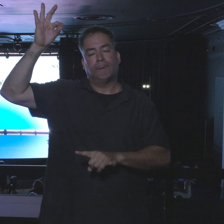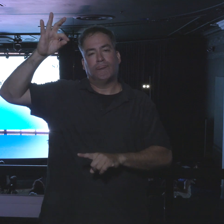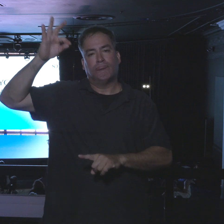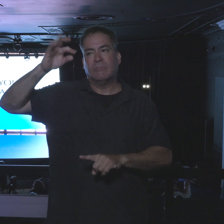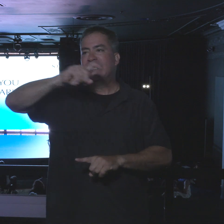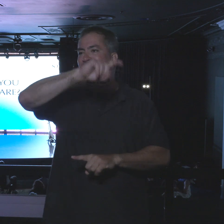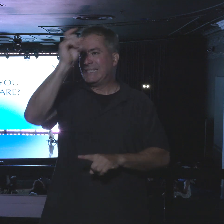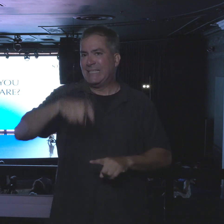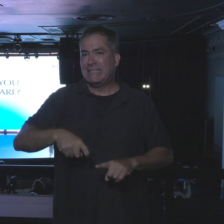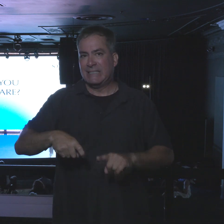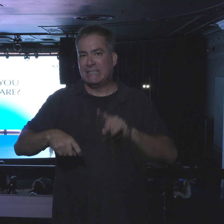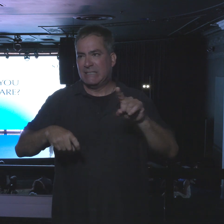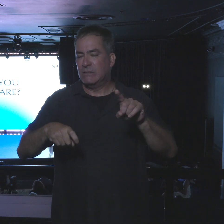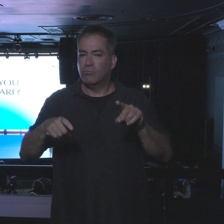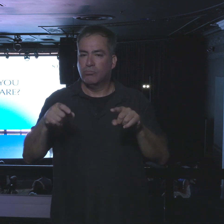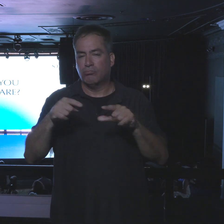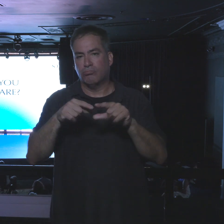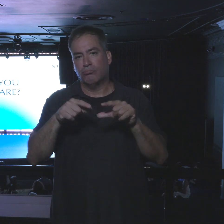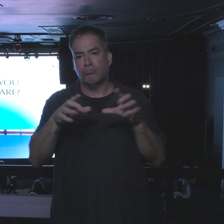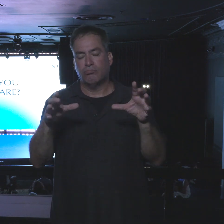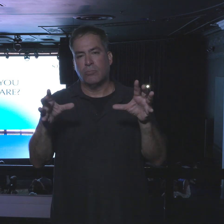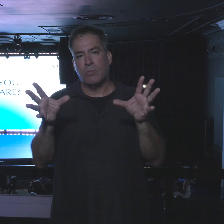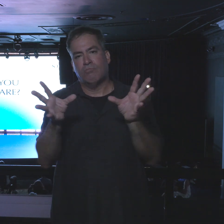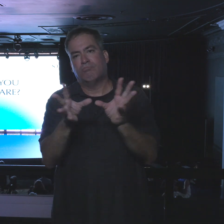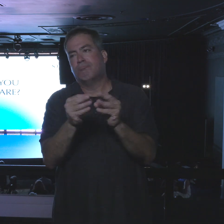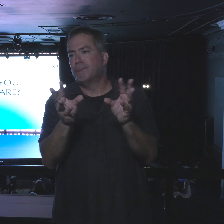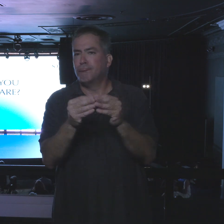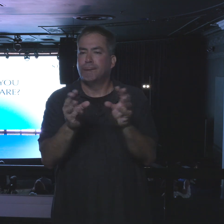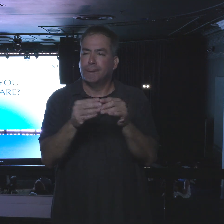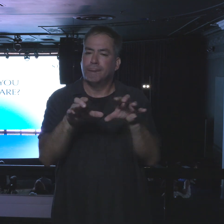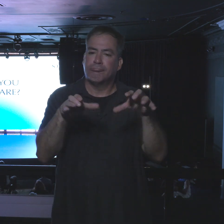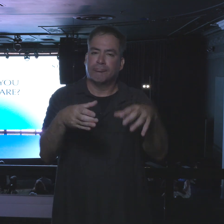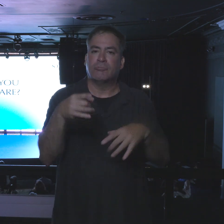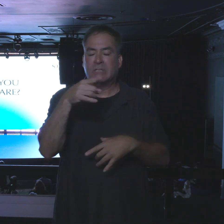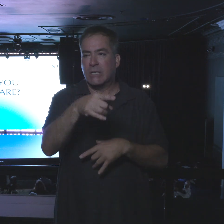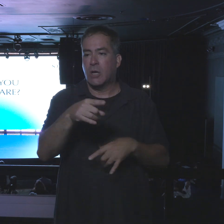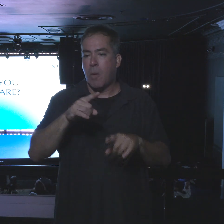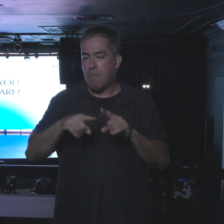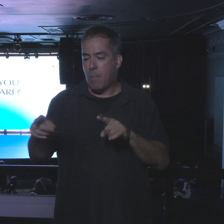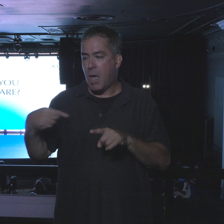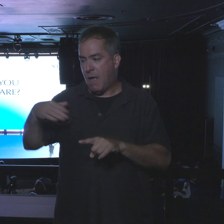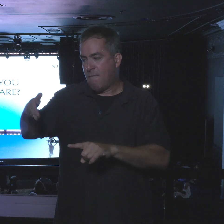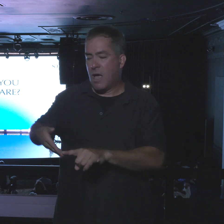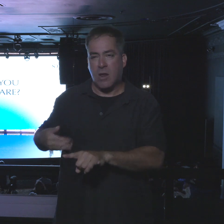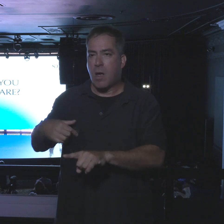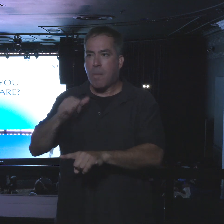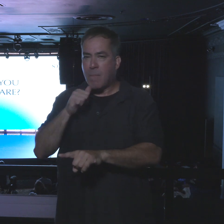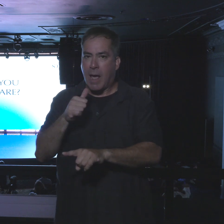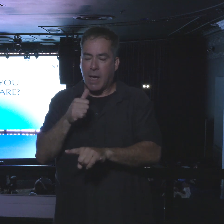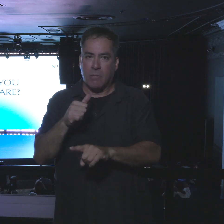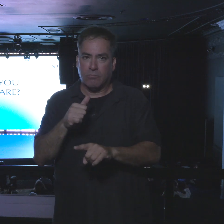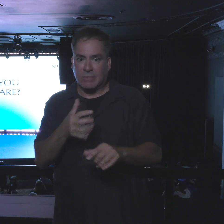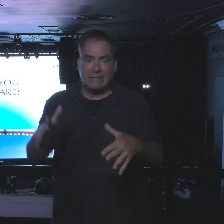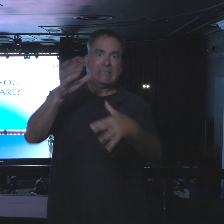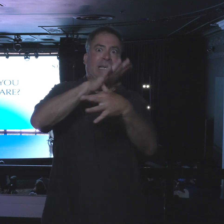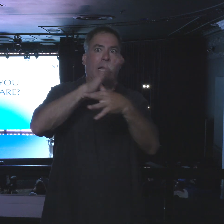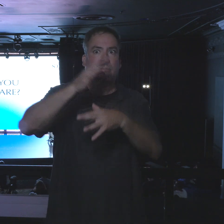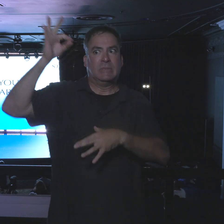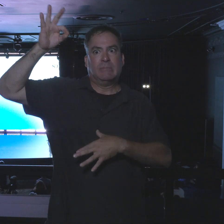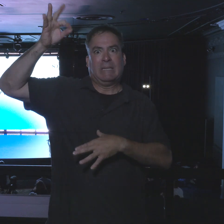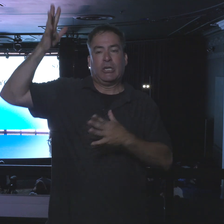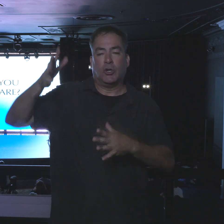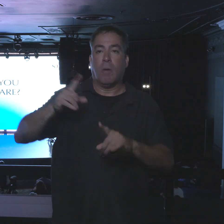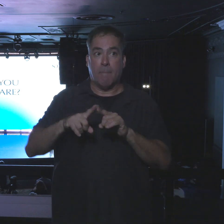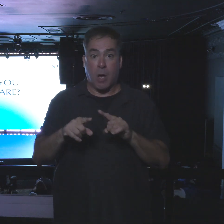many years ago to be the morning speaker. I wasn't the main speaker. And if I told you who the two